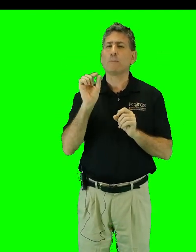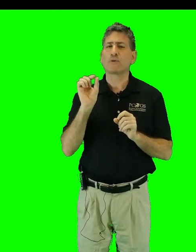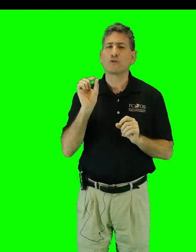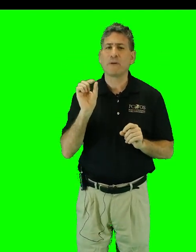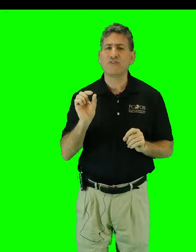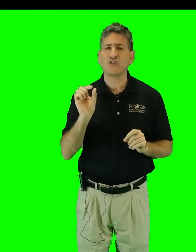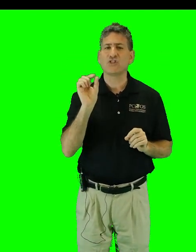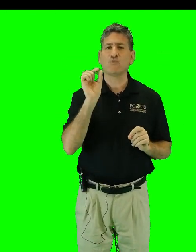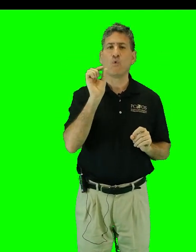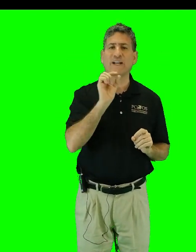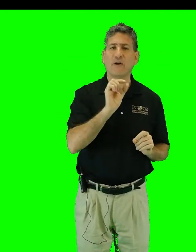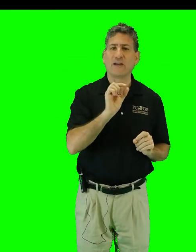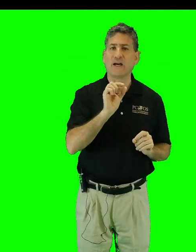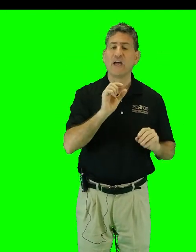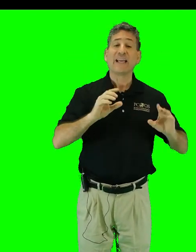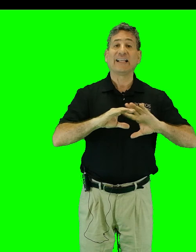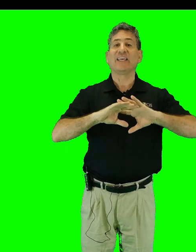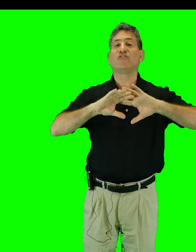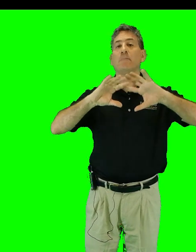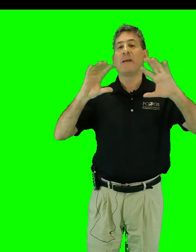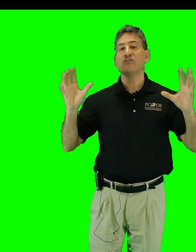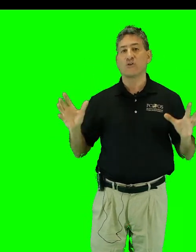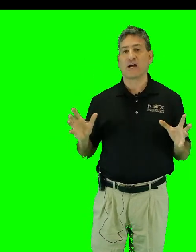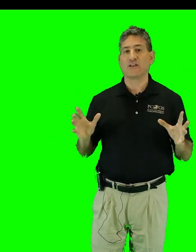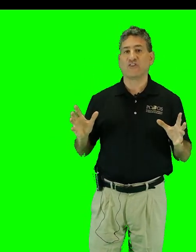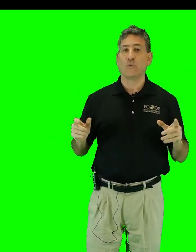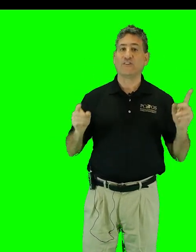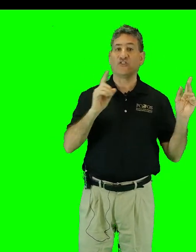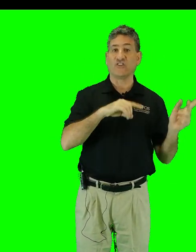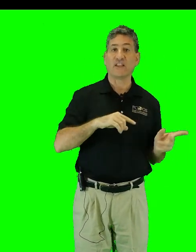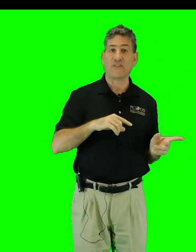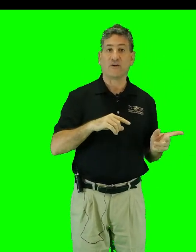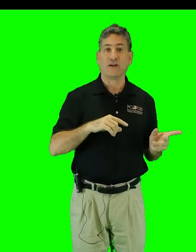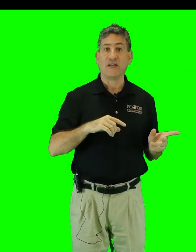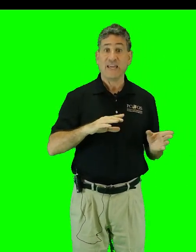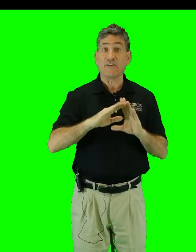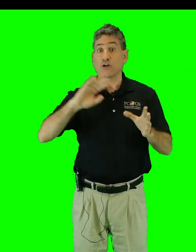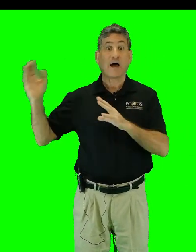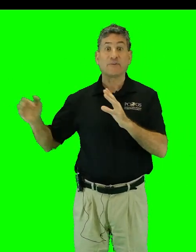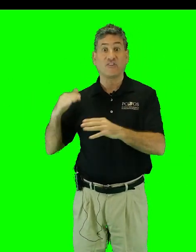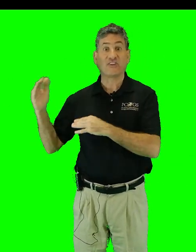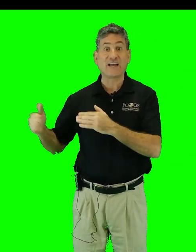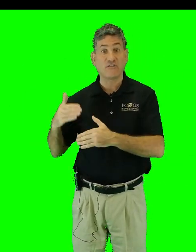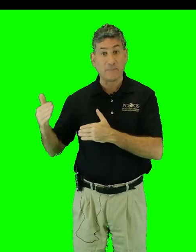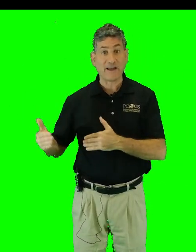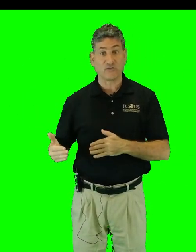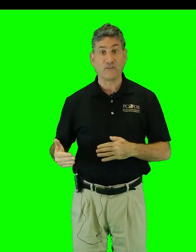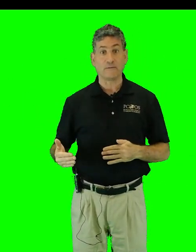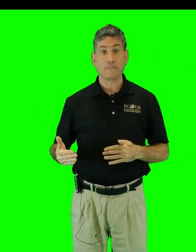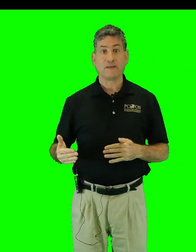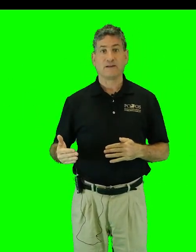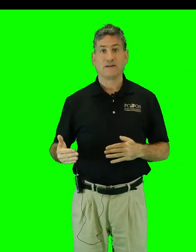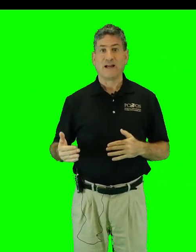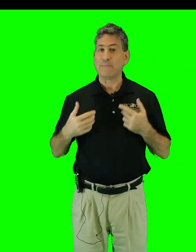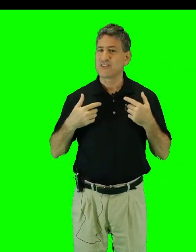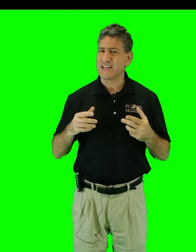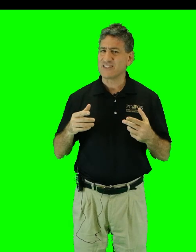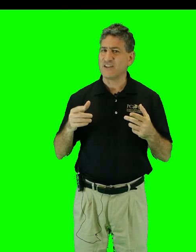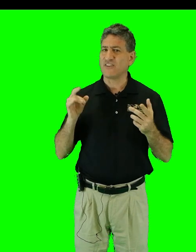perturbations in one area can lead to major consequences in another, even on opposite sides of the biosphere. I'm sensitive to